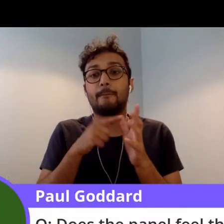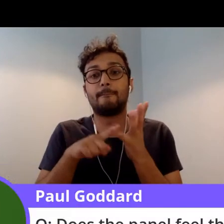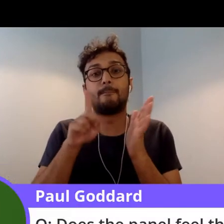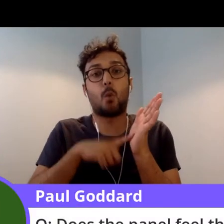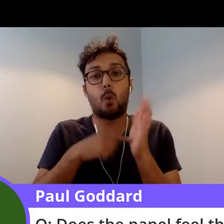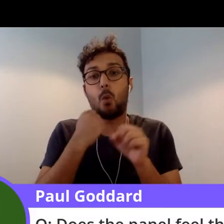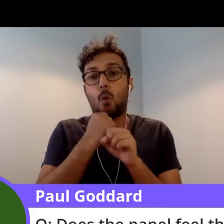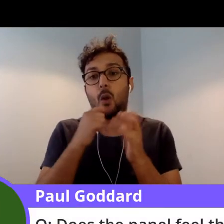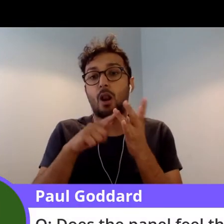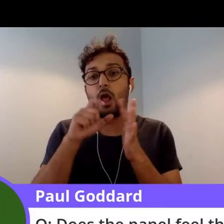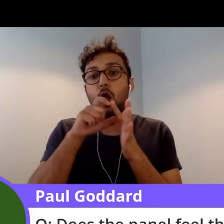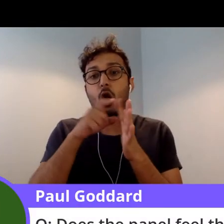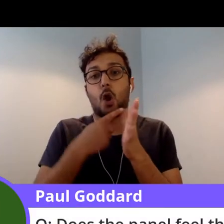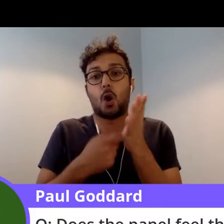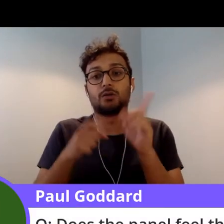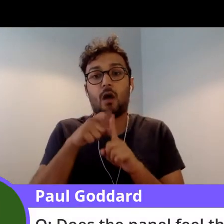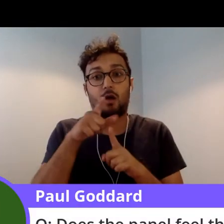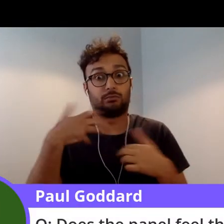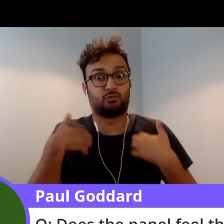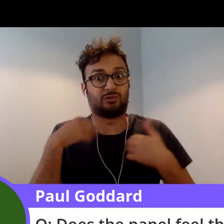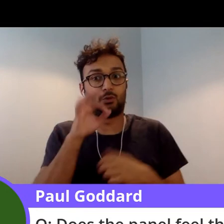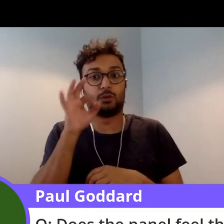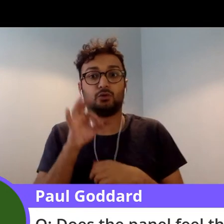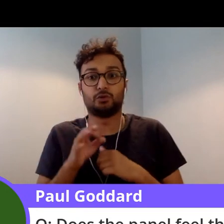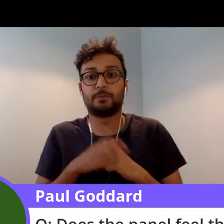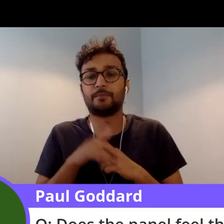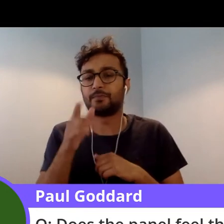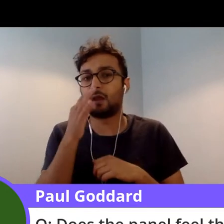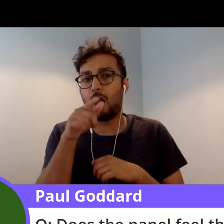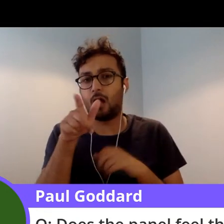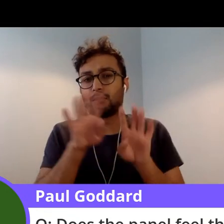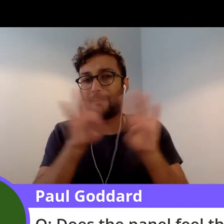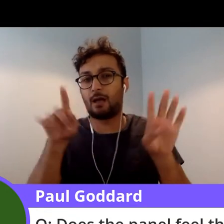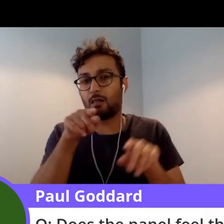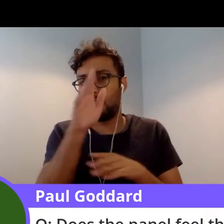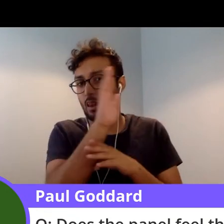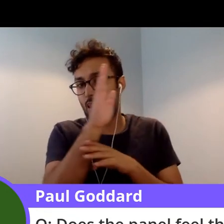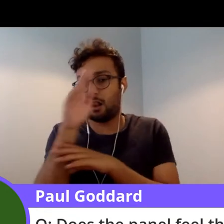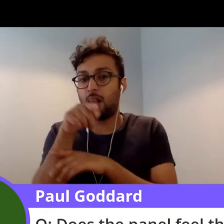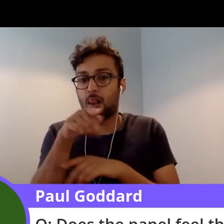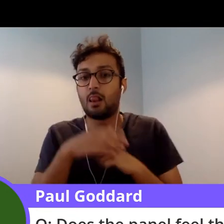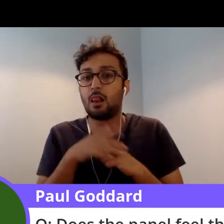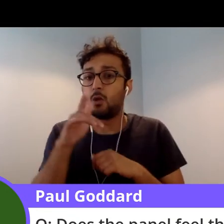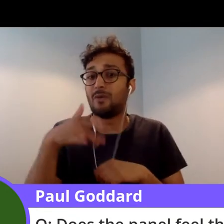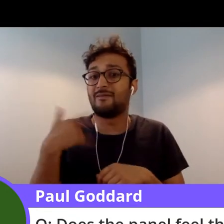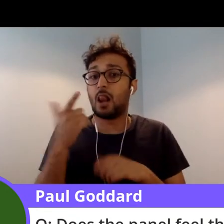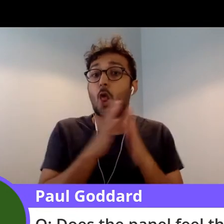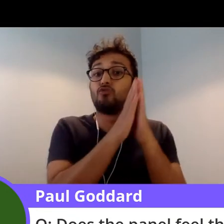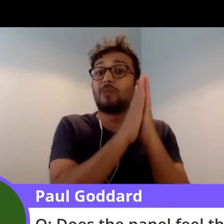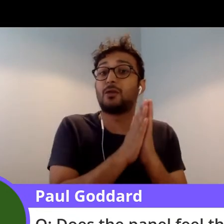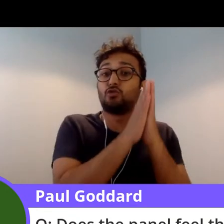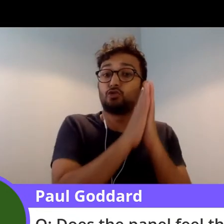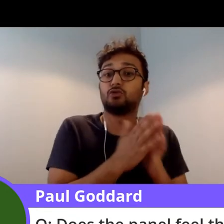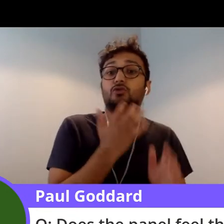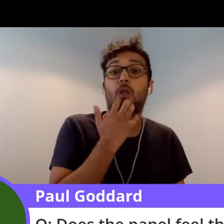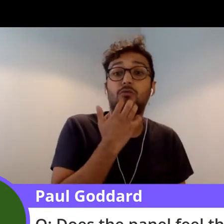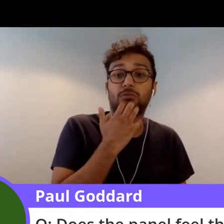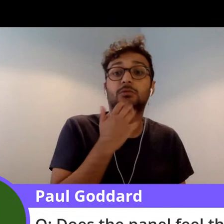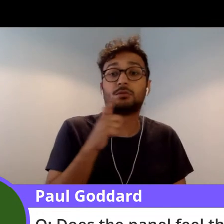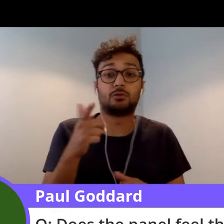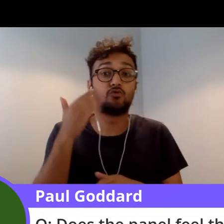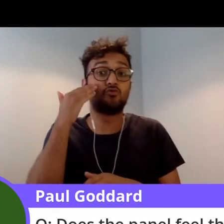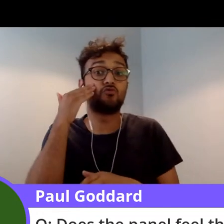asked an interesting one, actually. Does the panel feel that religious tolerance and racial equality are similar issues? Does